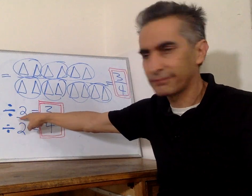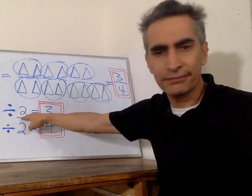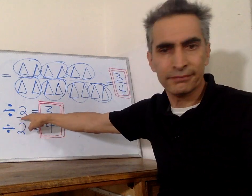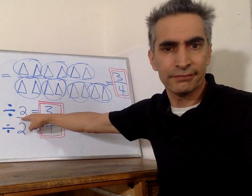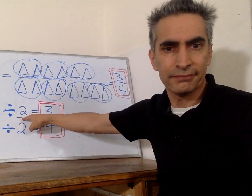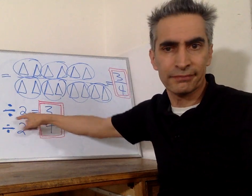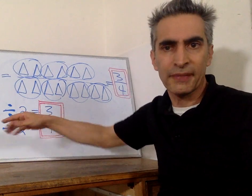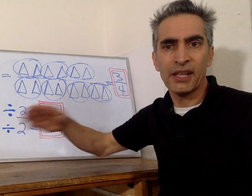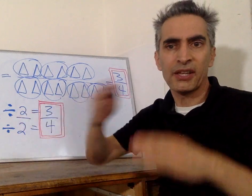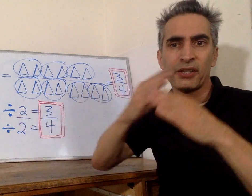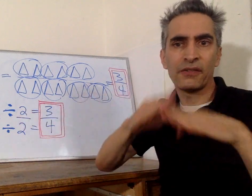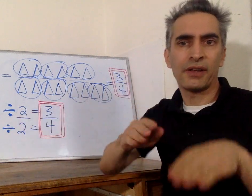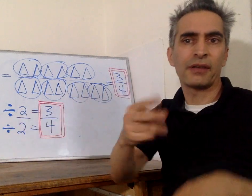Means you're dividing by two.